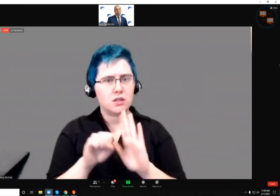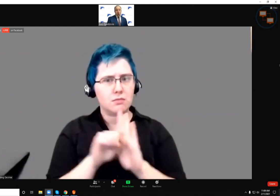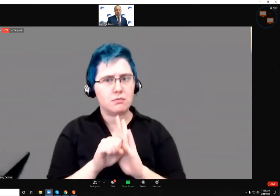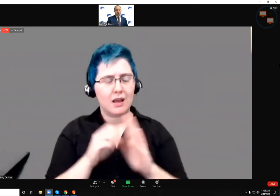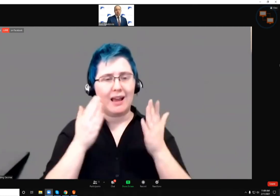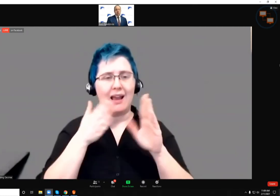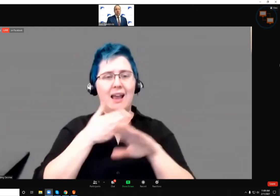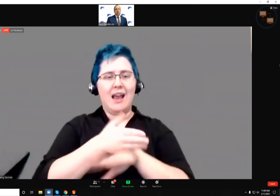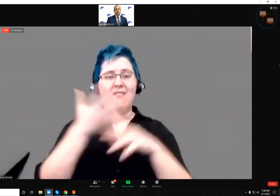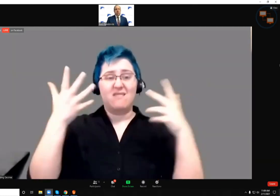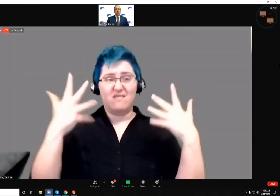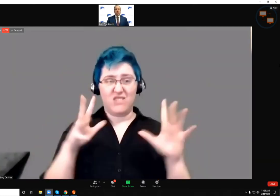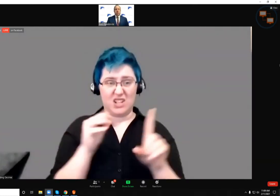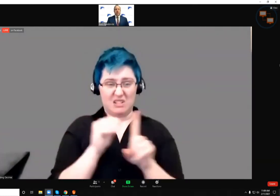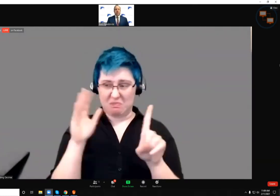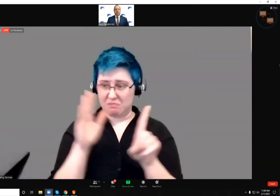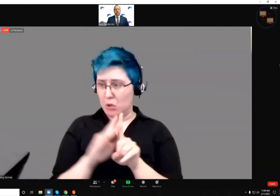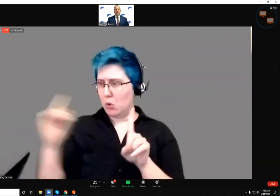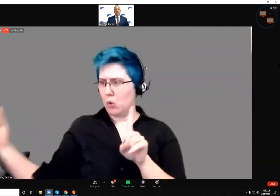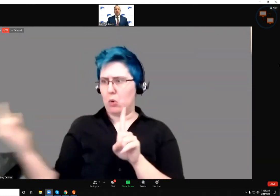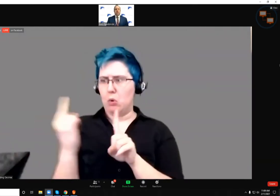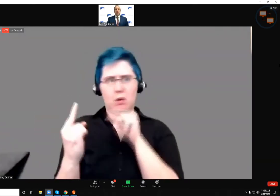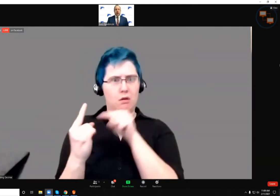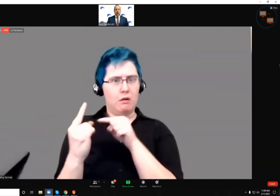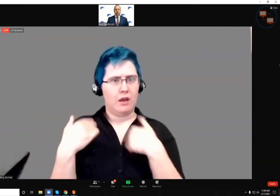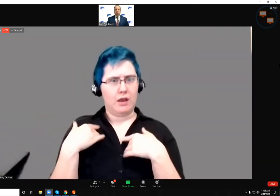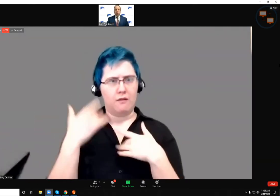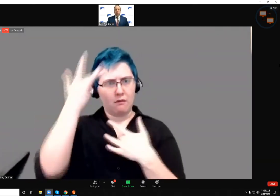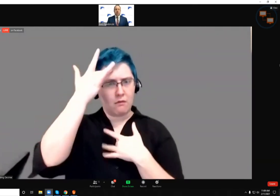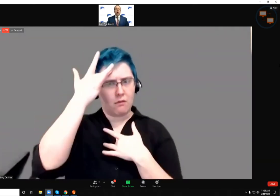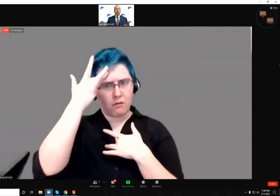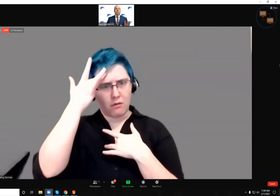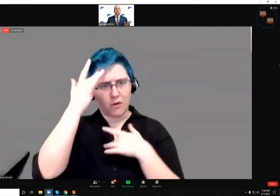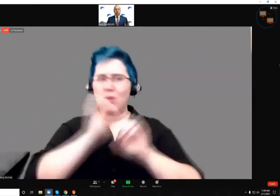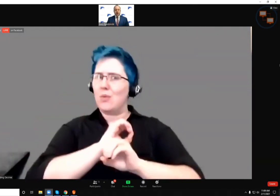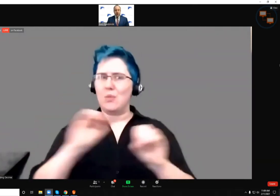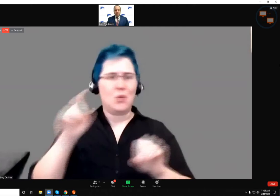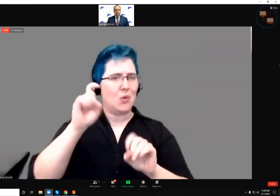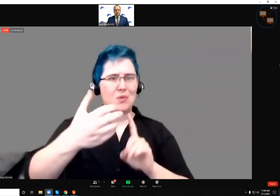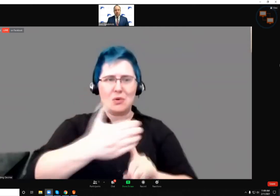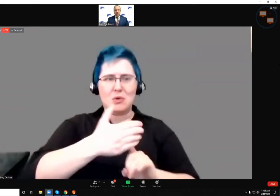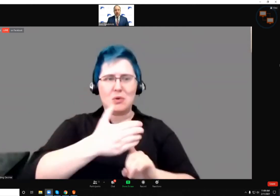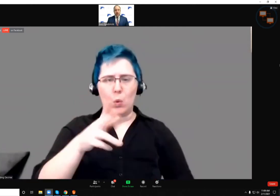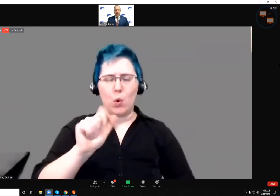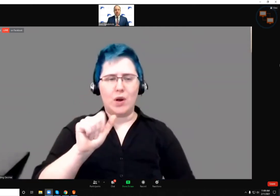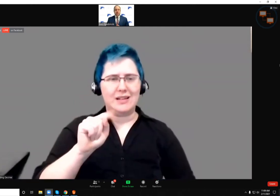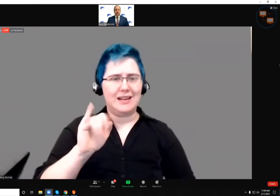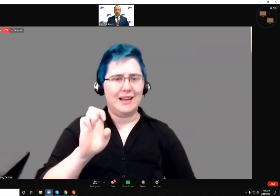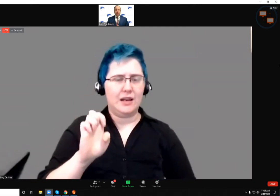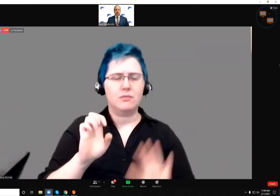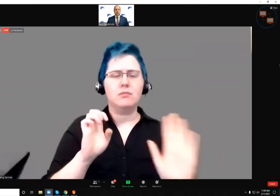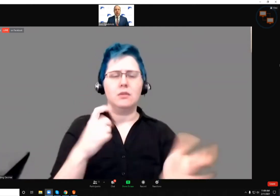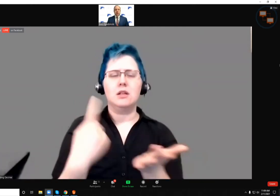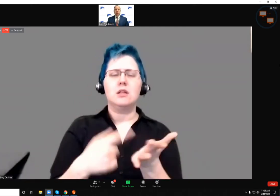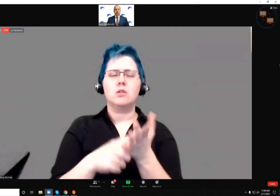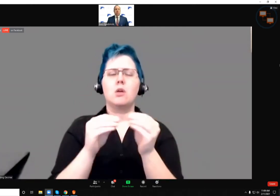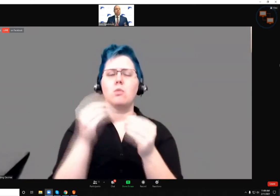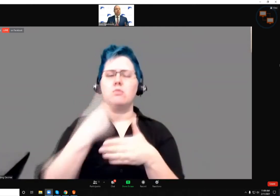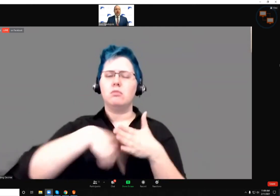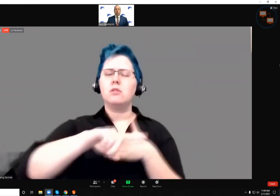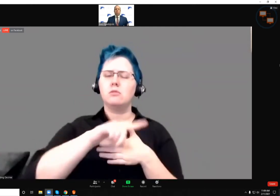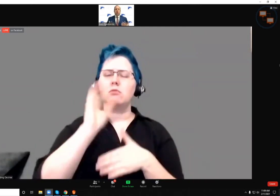exposed to somebody with COVID-19, you're not going to have to quarantine. More to come, uh, on this subject definitely next week,